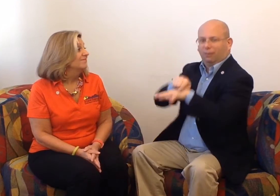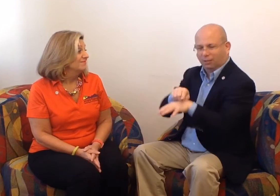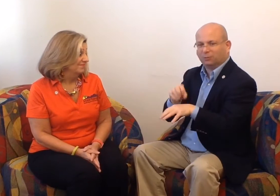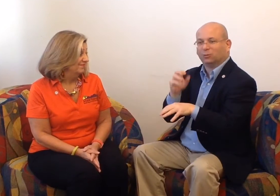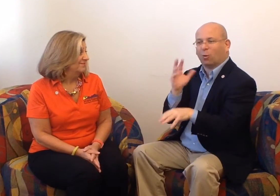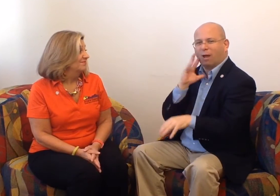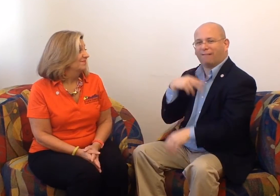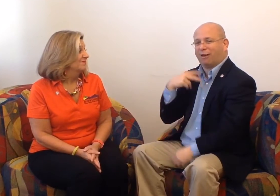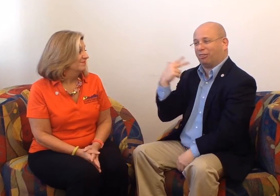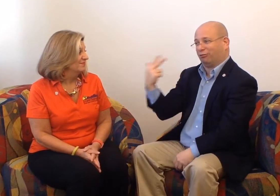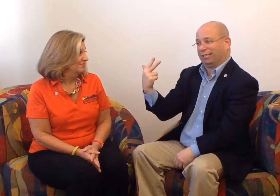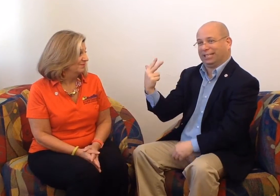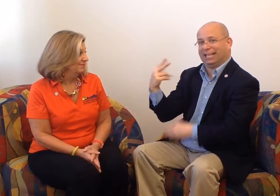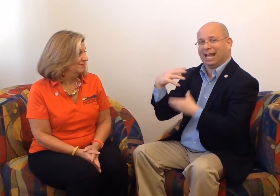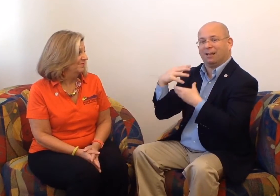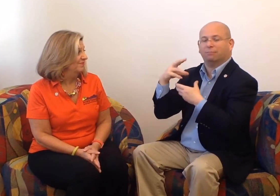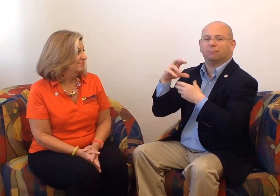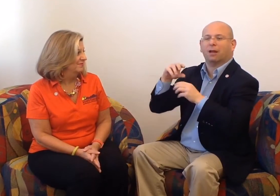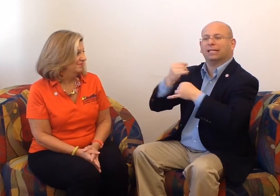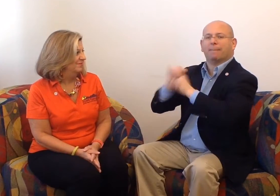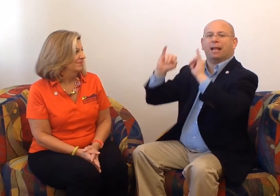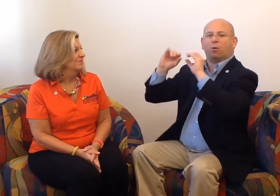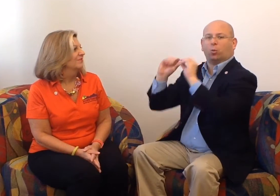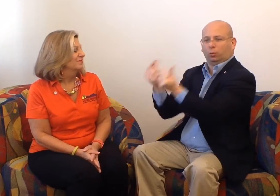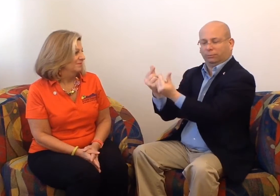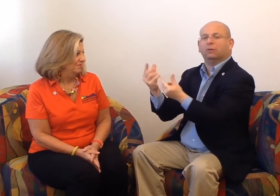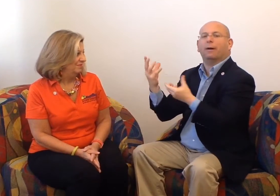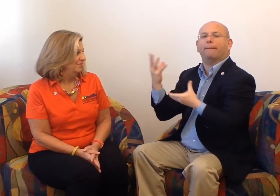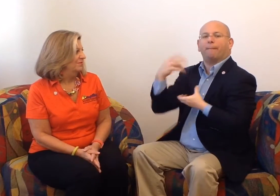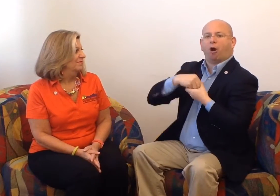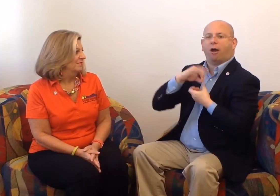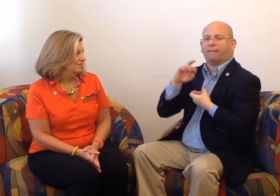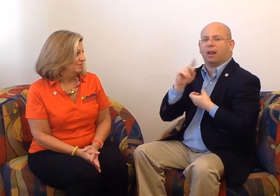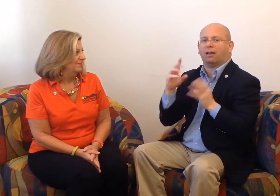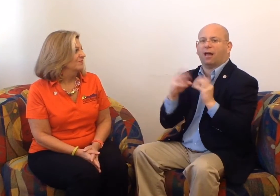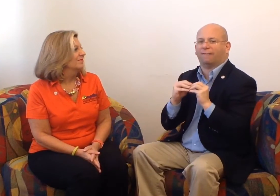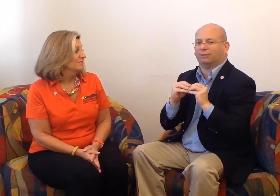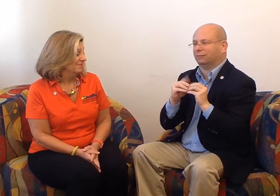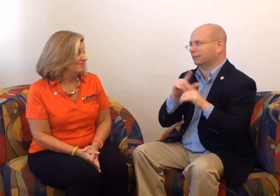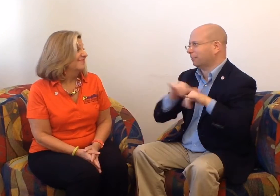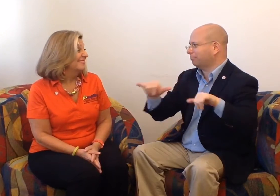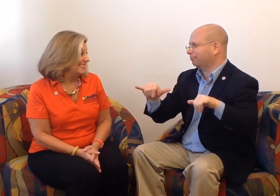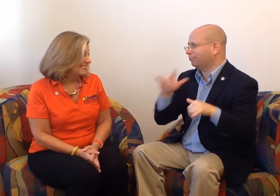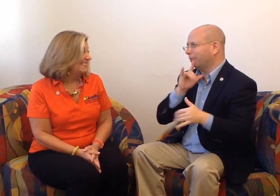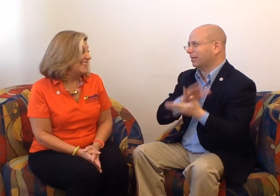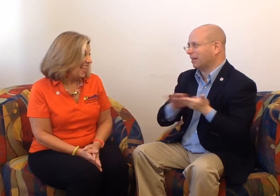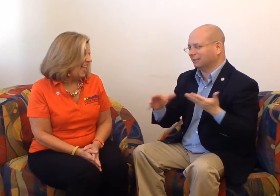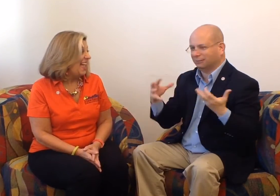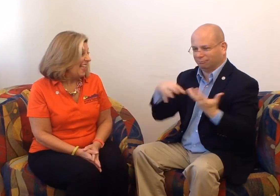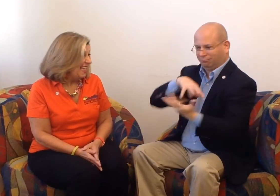conjunction with NAD. It will be great to have three independent organizations working alongside with us.